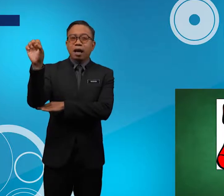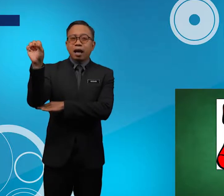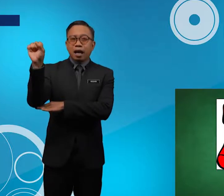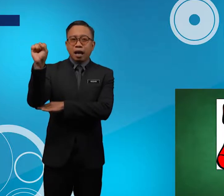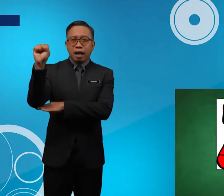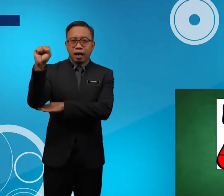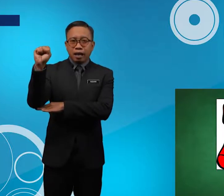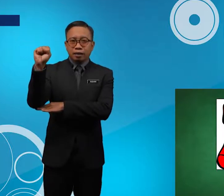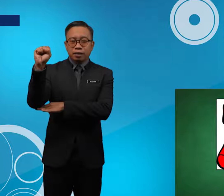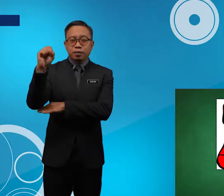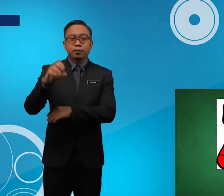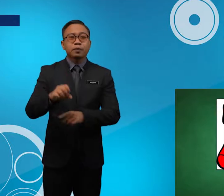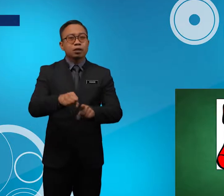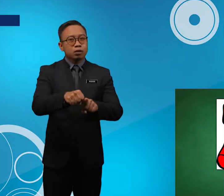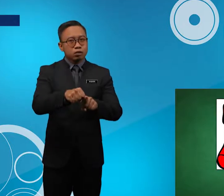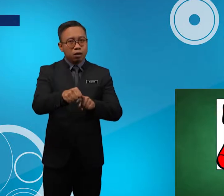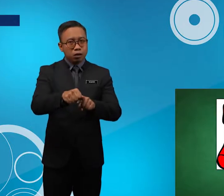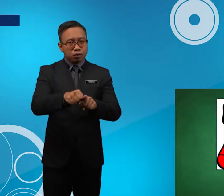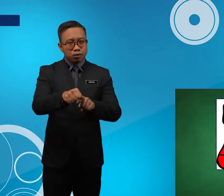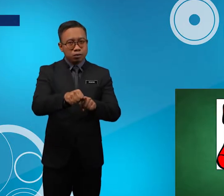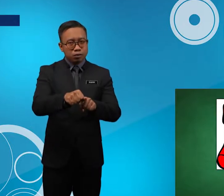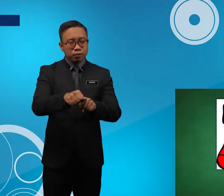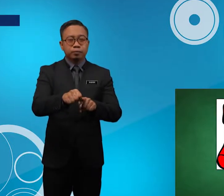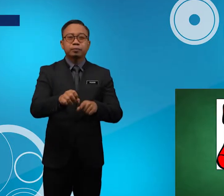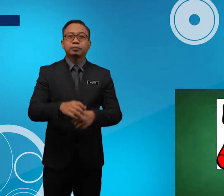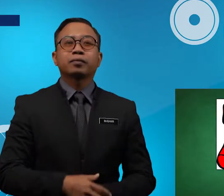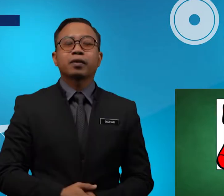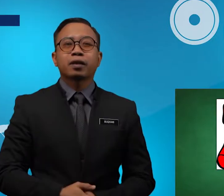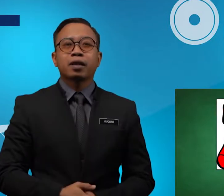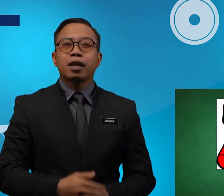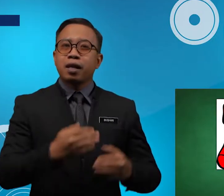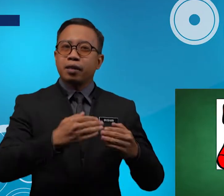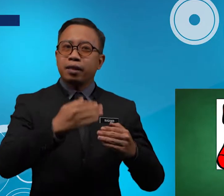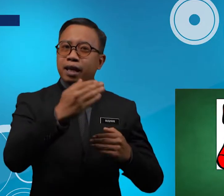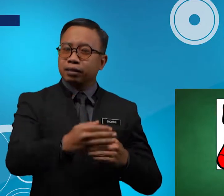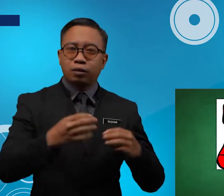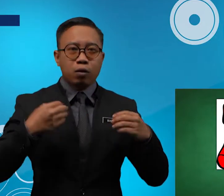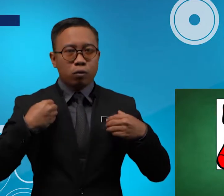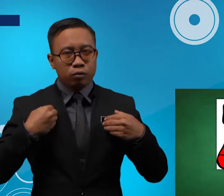S Socks Next Clothes